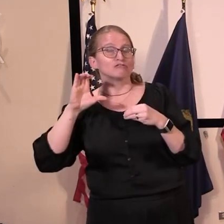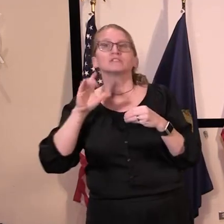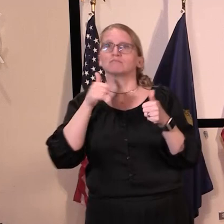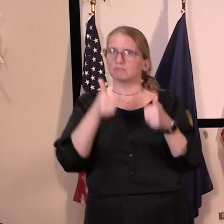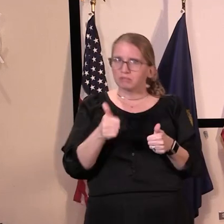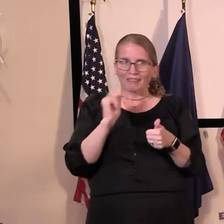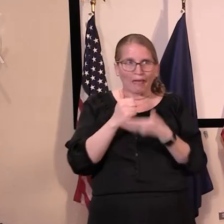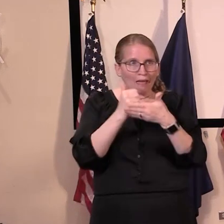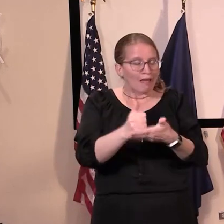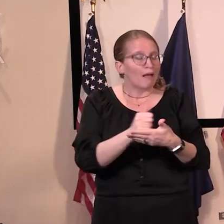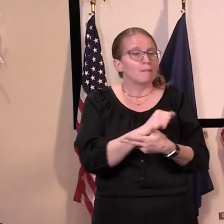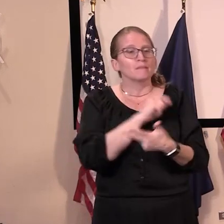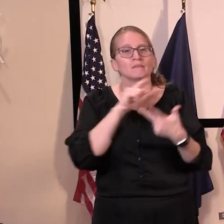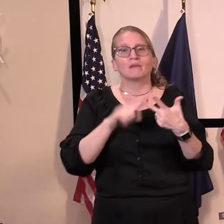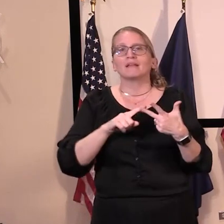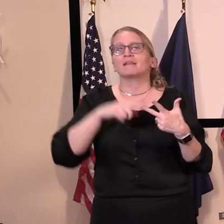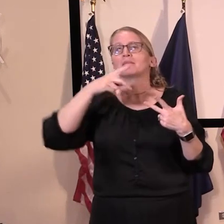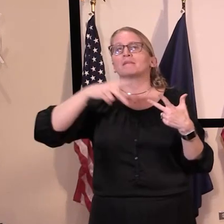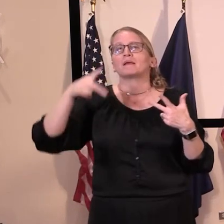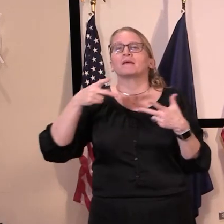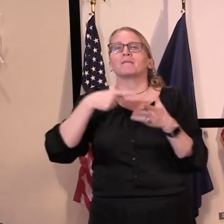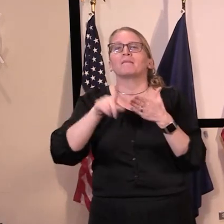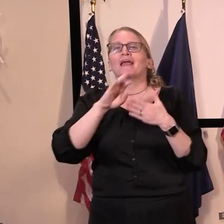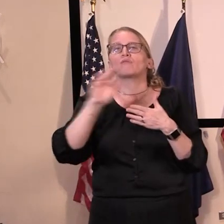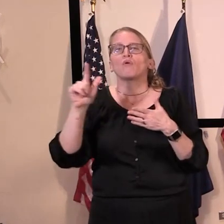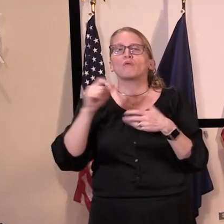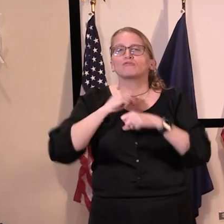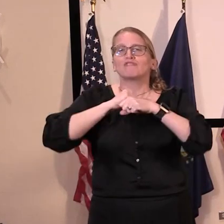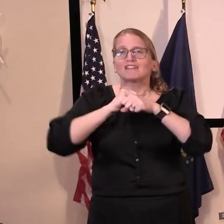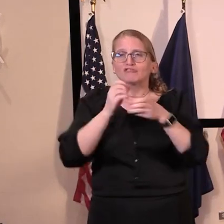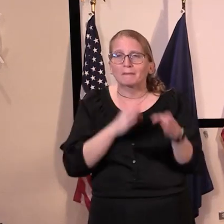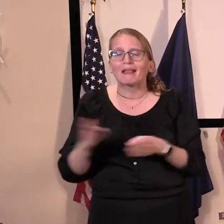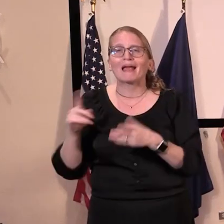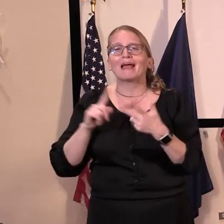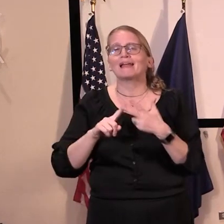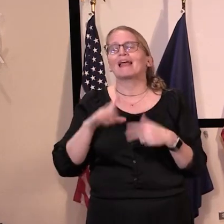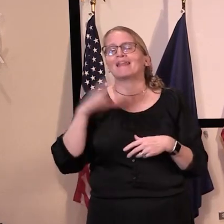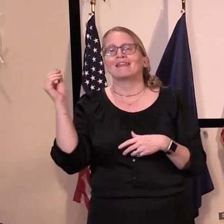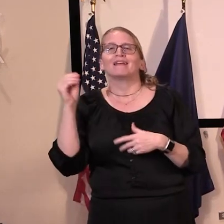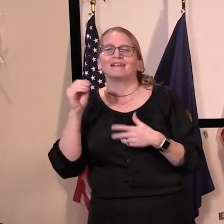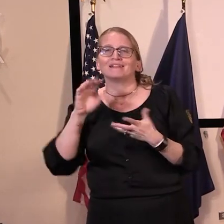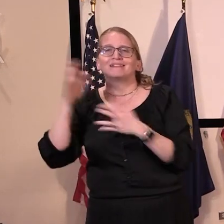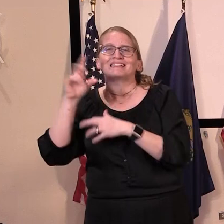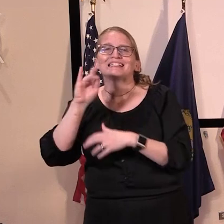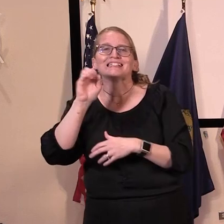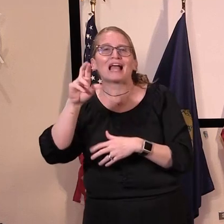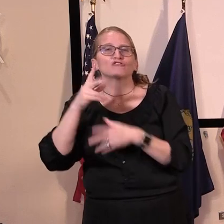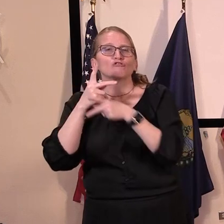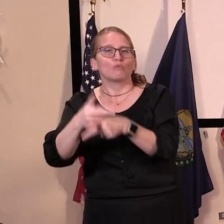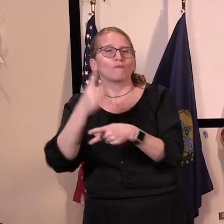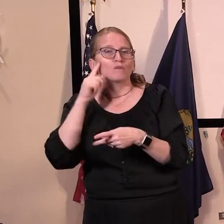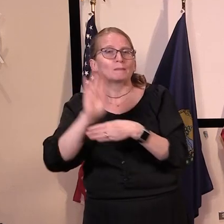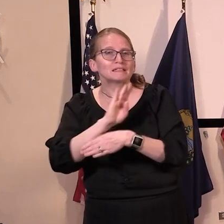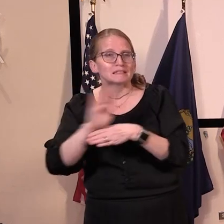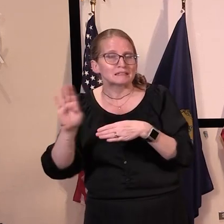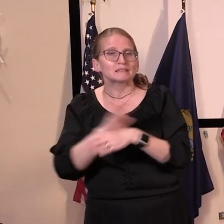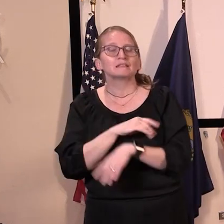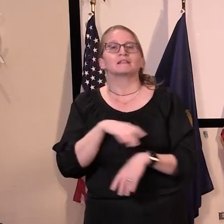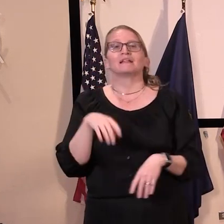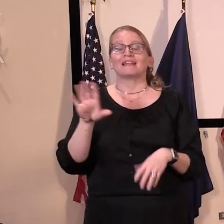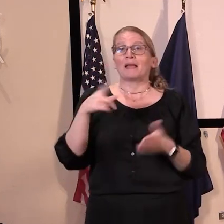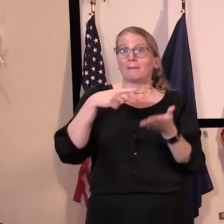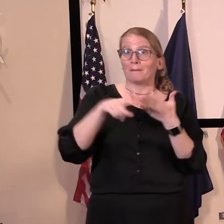plan and the economic injury disaster loans. The payroll protection plan fund ran out.